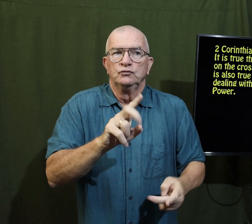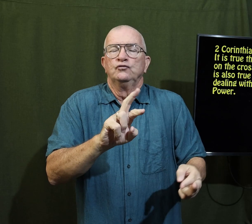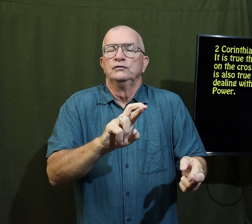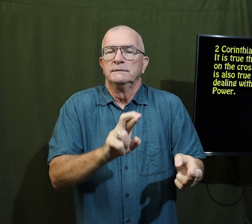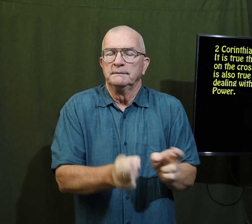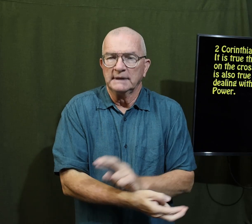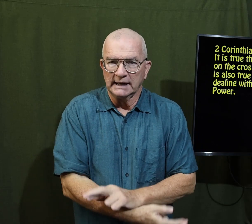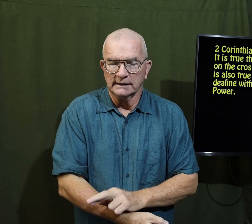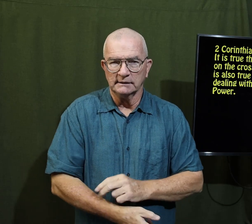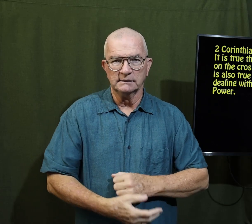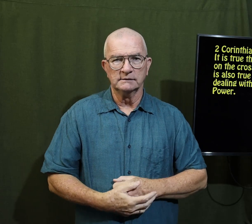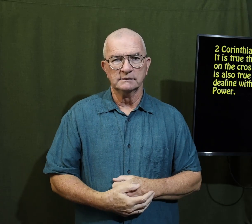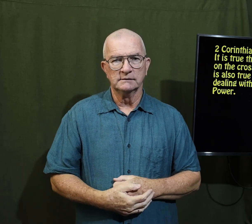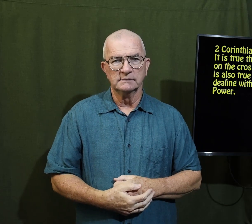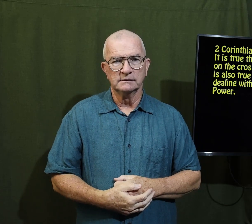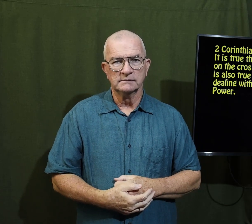I'm telling you to repent